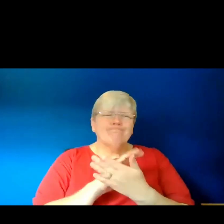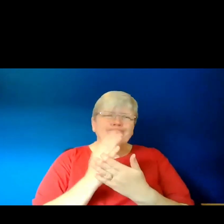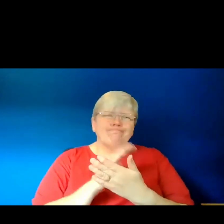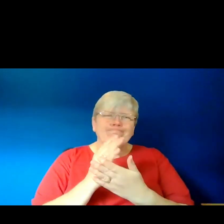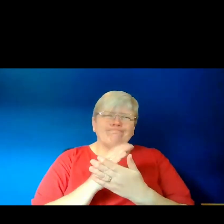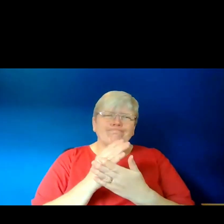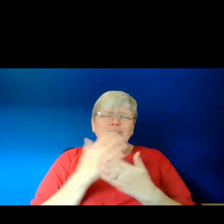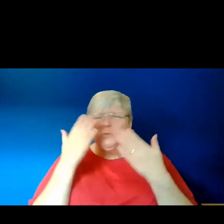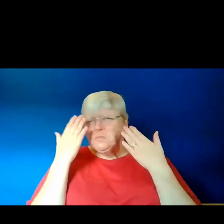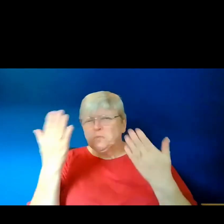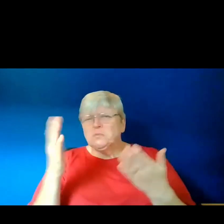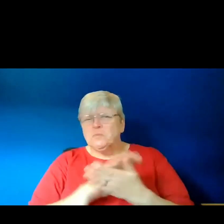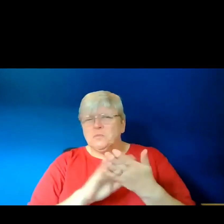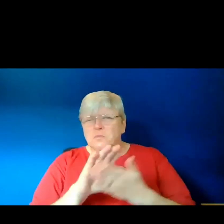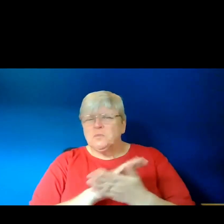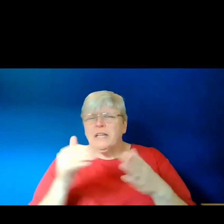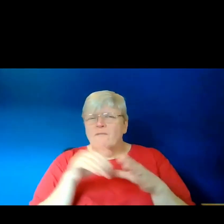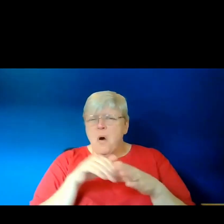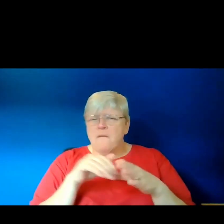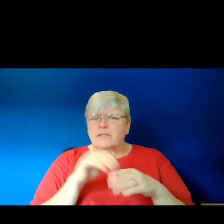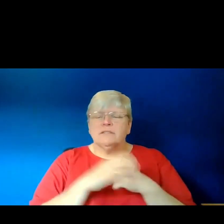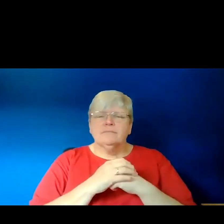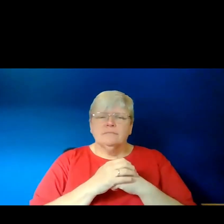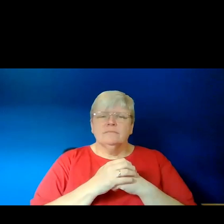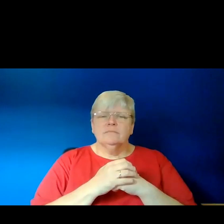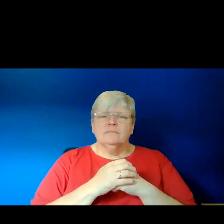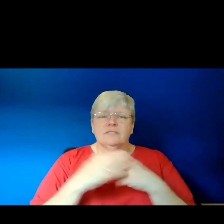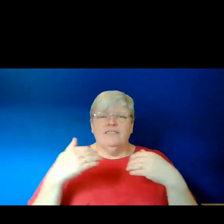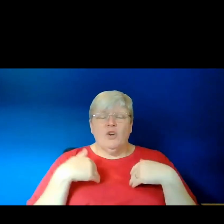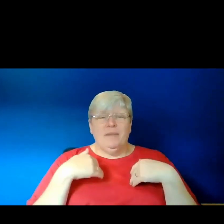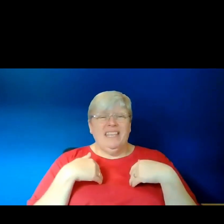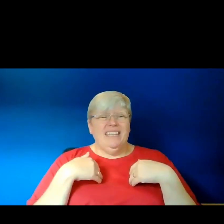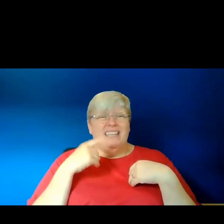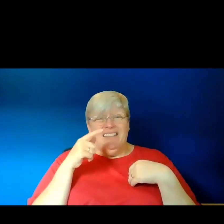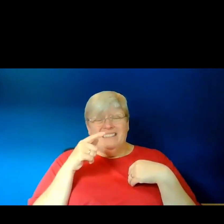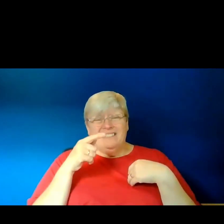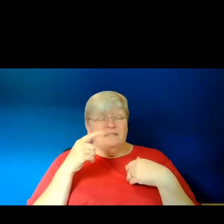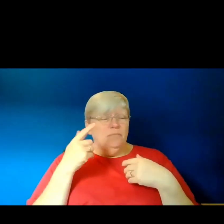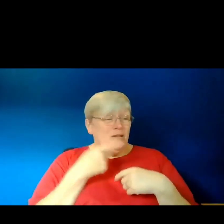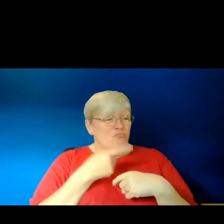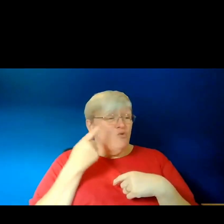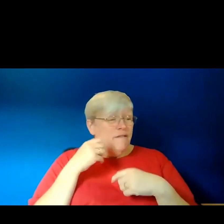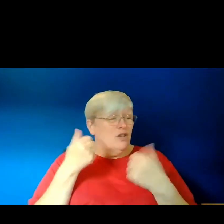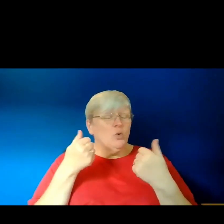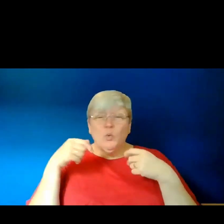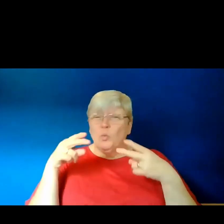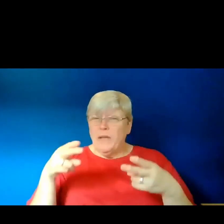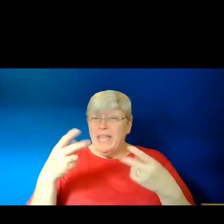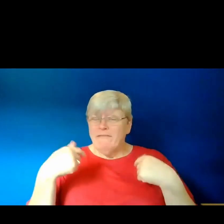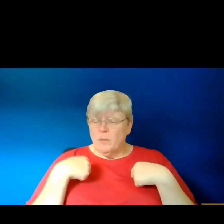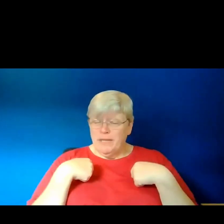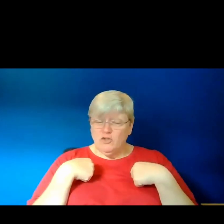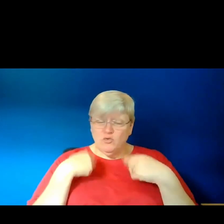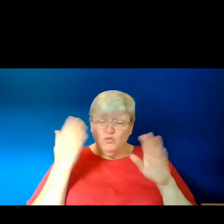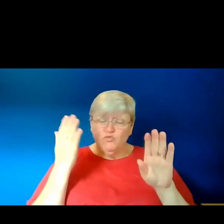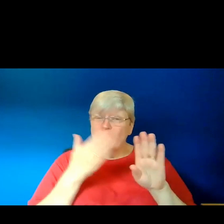instability involved. And for me, forms like this have also proved a good way for me to acknowledge that